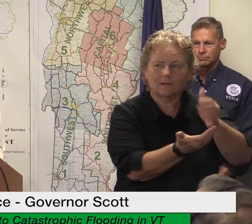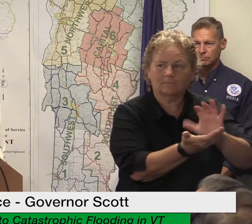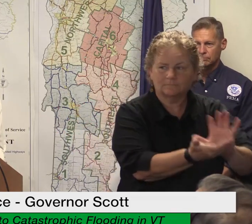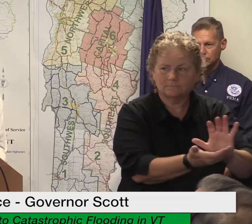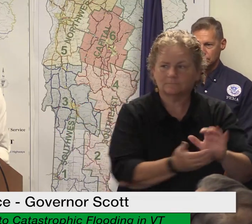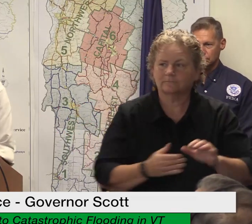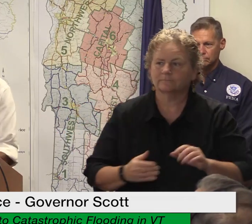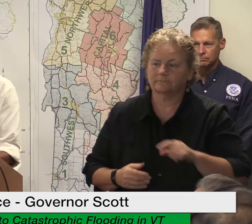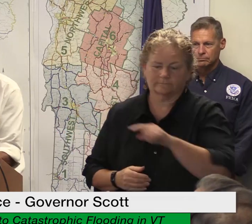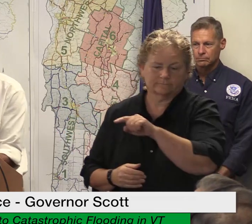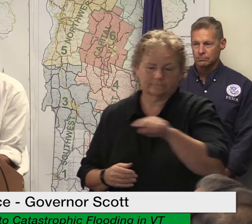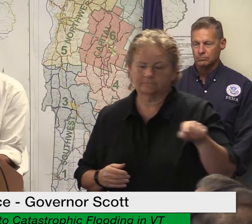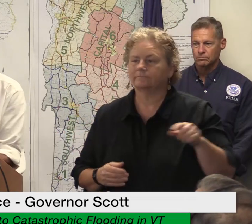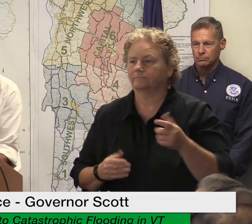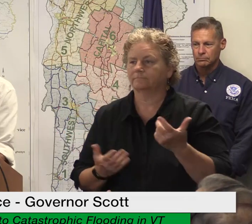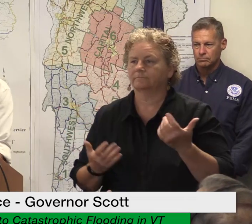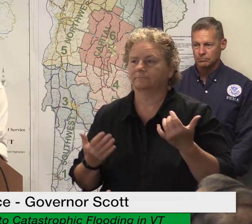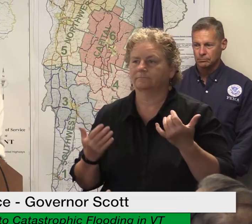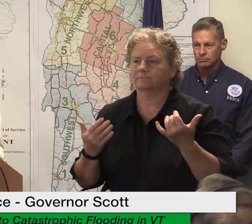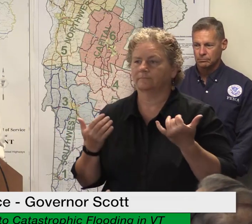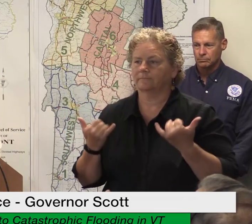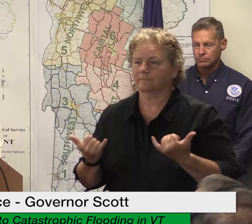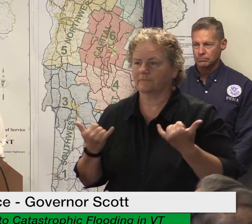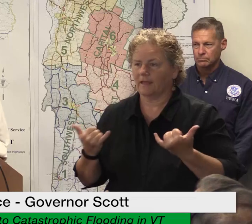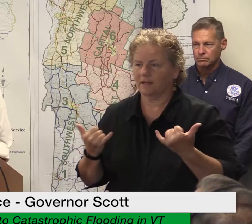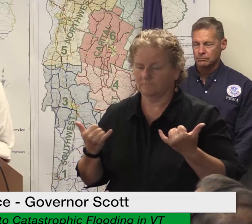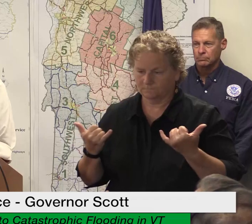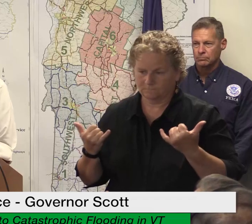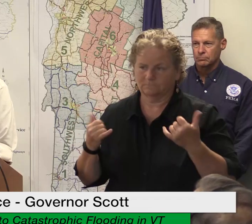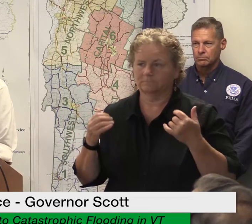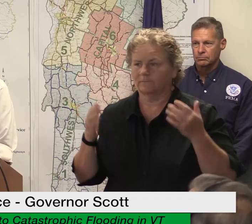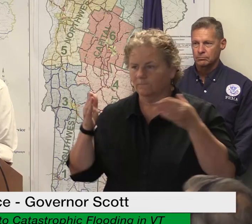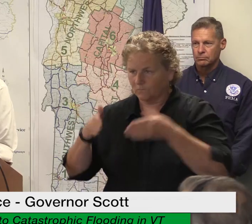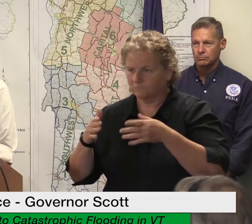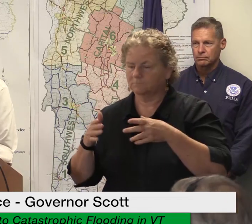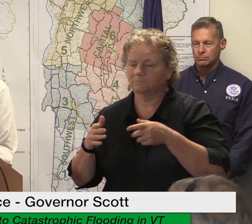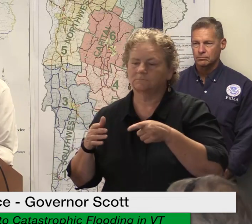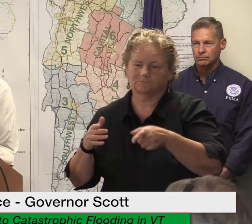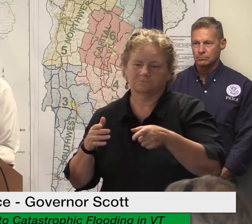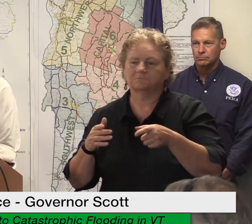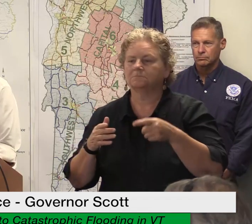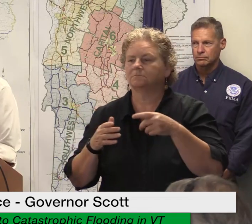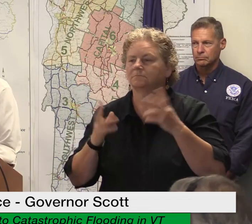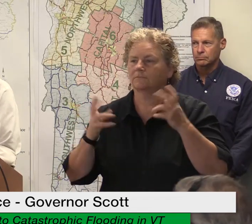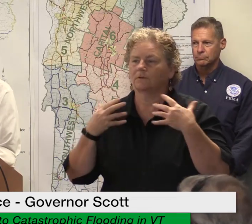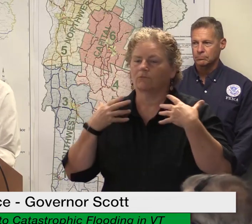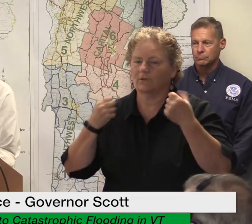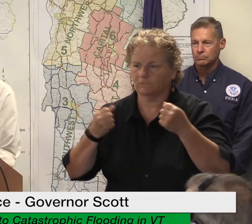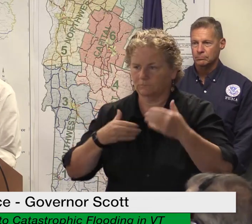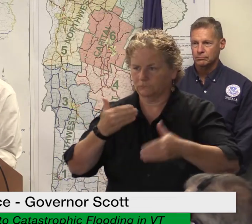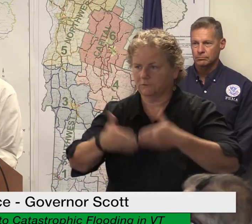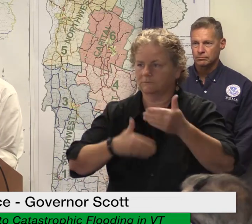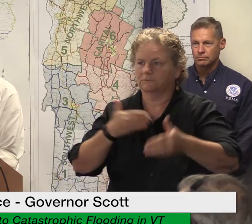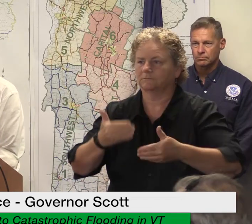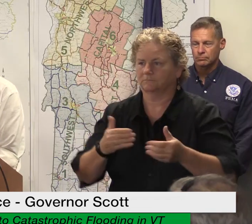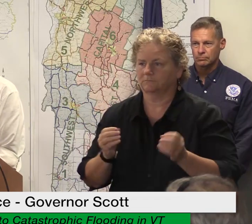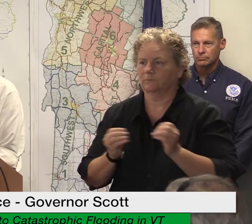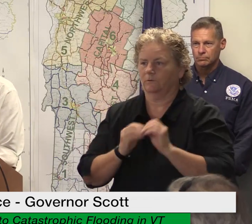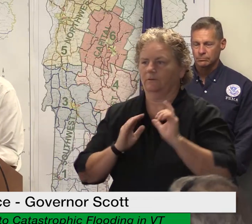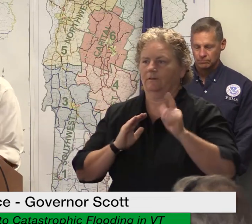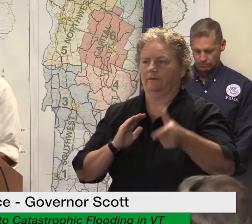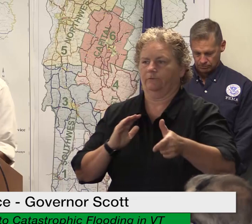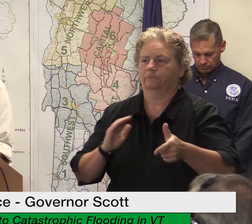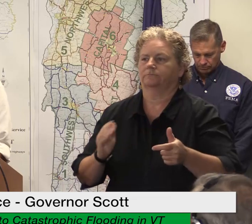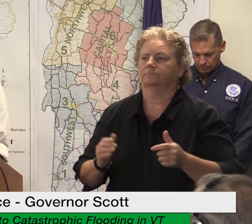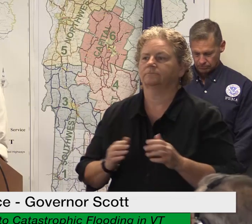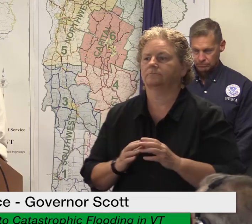and more on that in a few minutes second I know it's difficult for many who are dealing with flooded homes to think